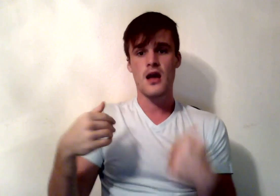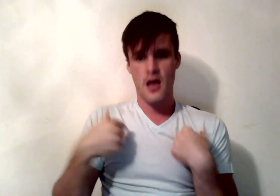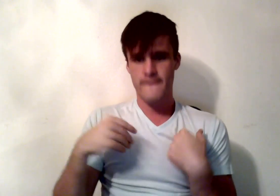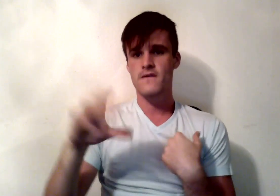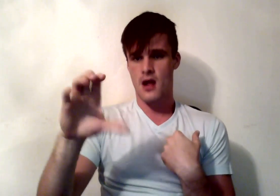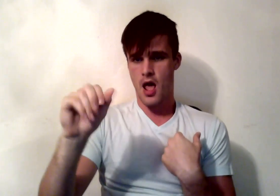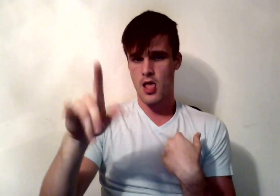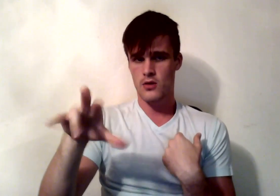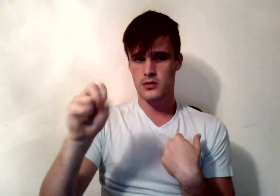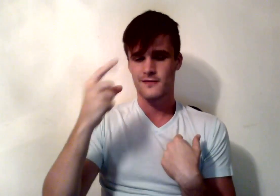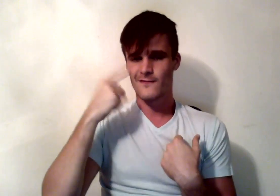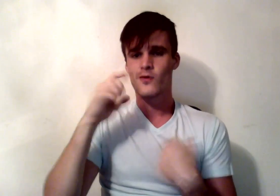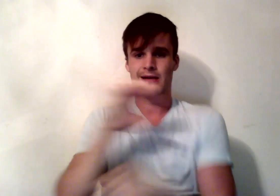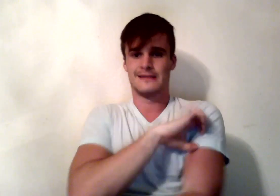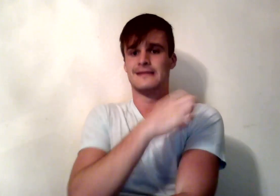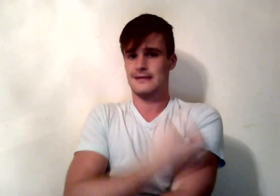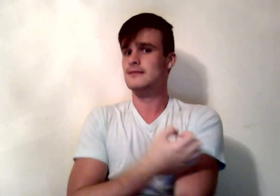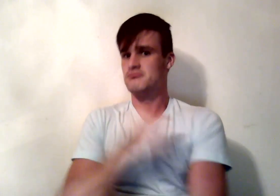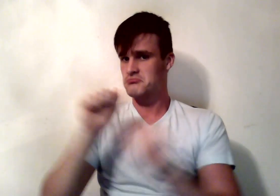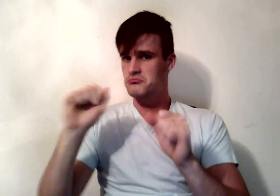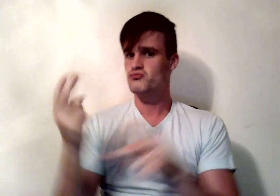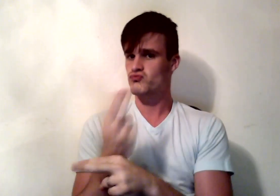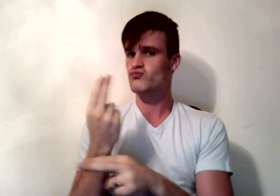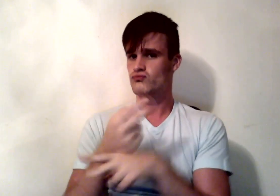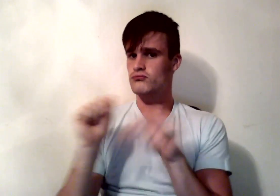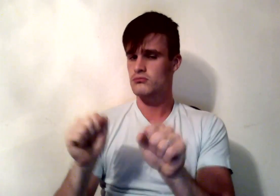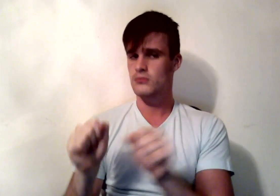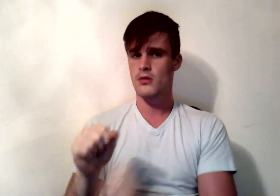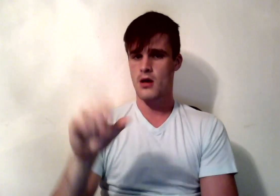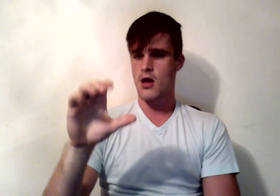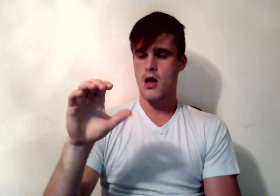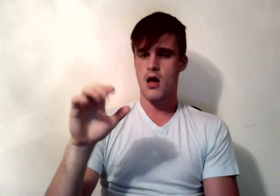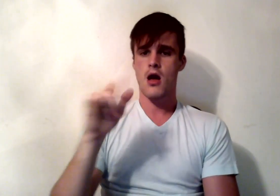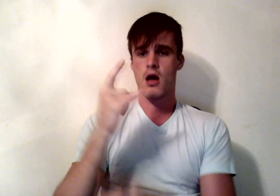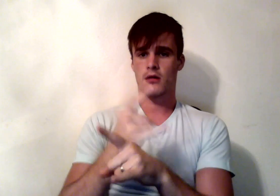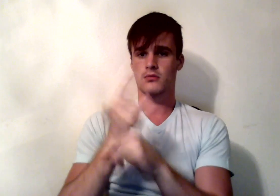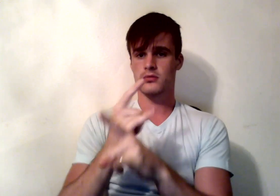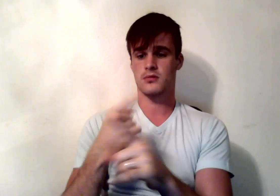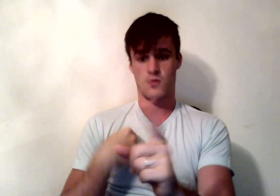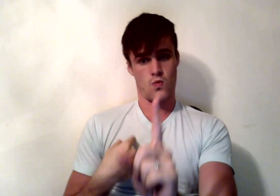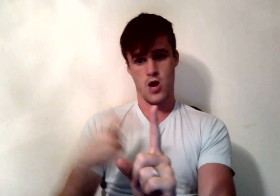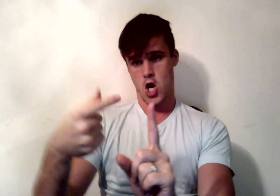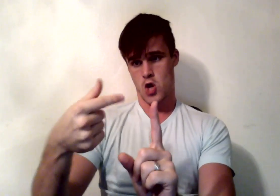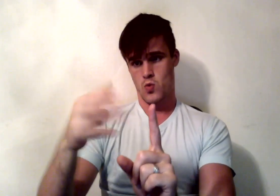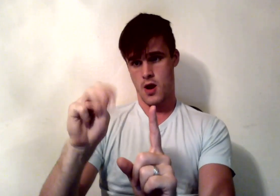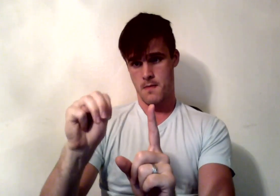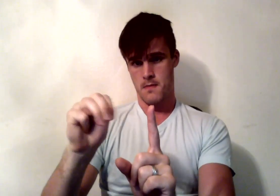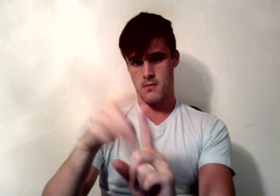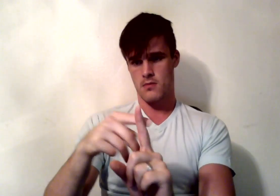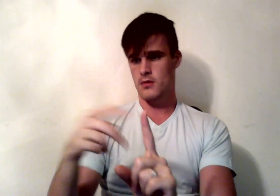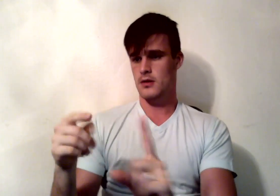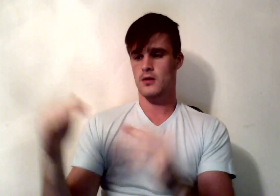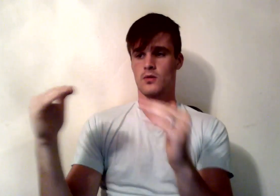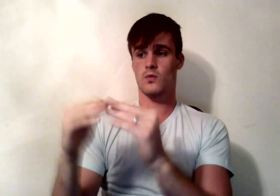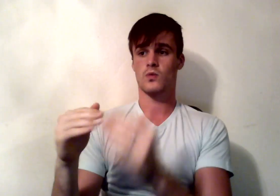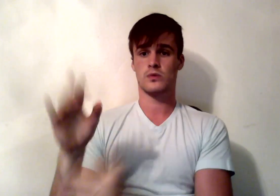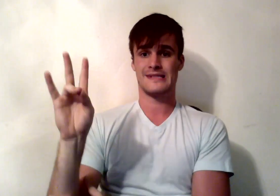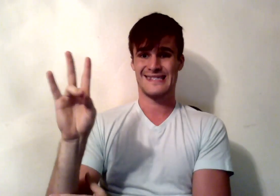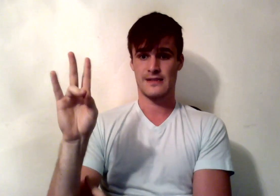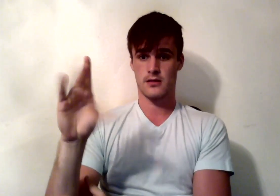energy. Alcohol provides 7 calories per gram. With this fairly high calorie yield, we see that alcohol